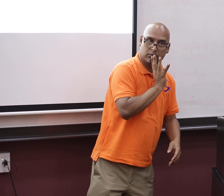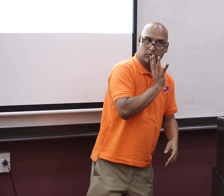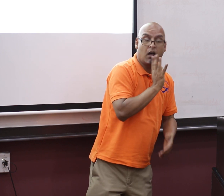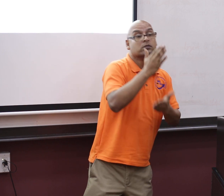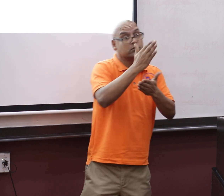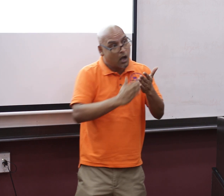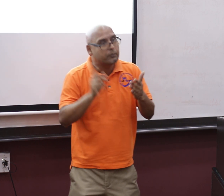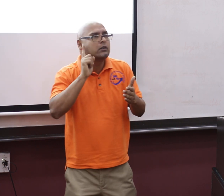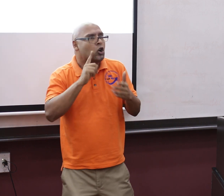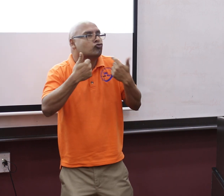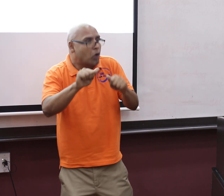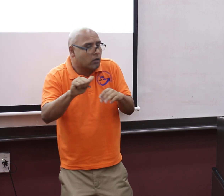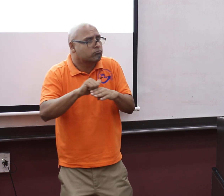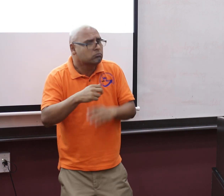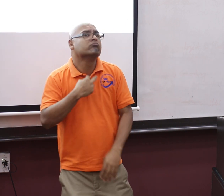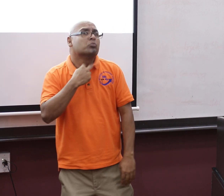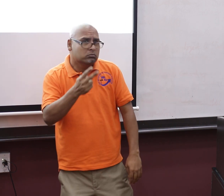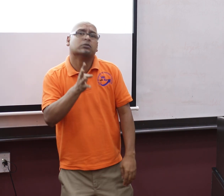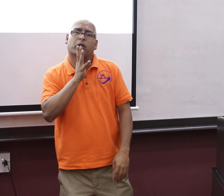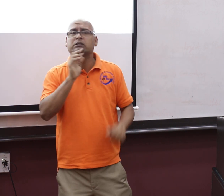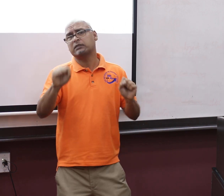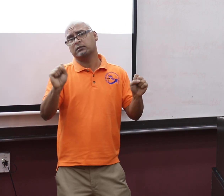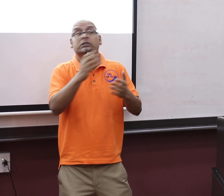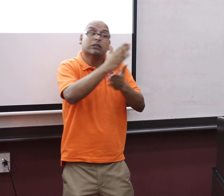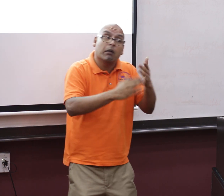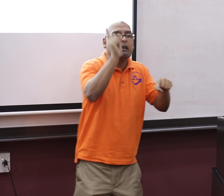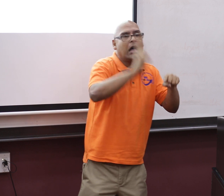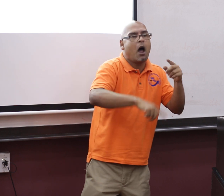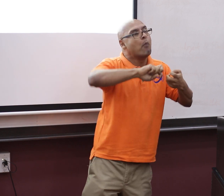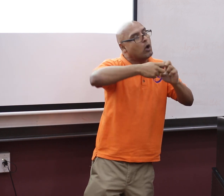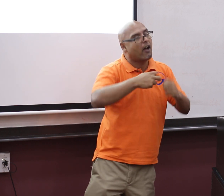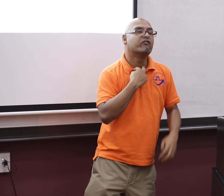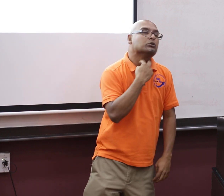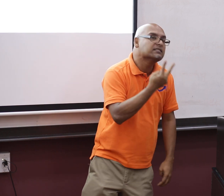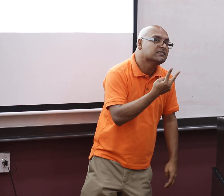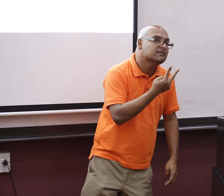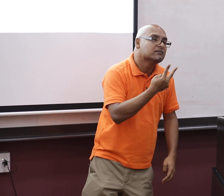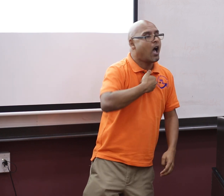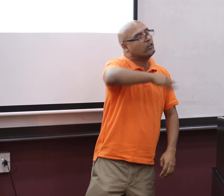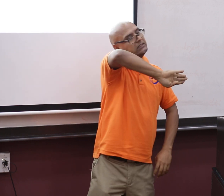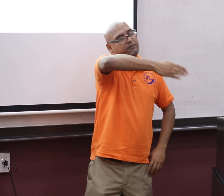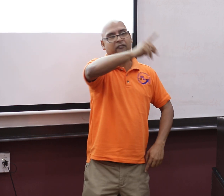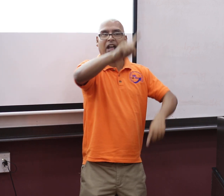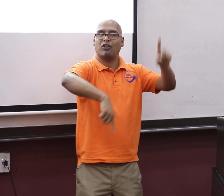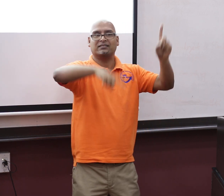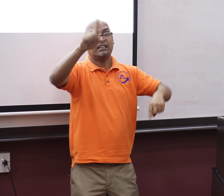Lots of Deaf people can speak. And some people practice their speech a lot, and get good at that. Other people